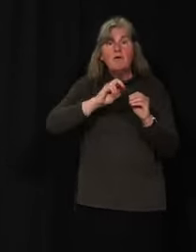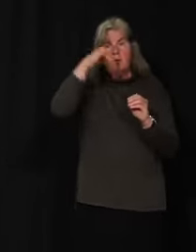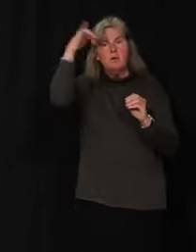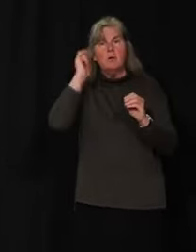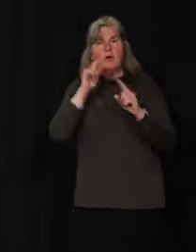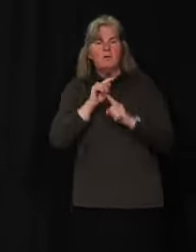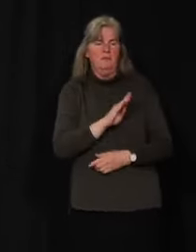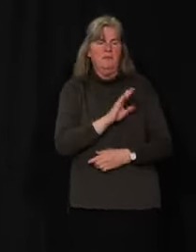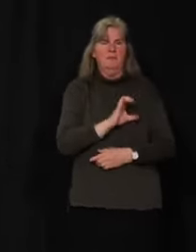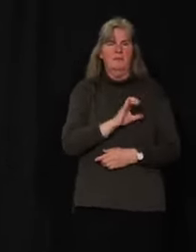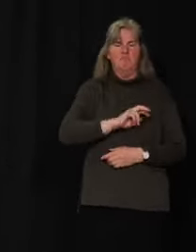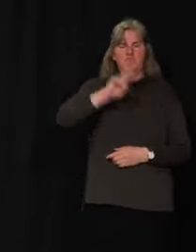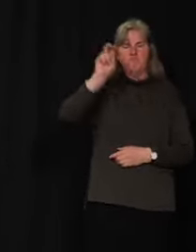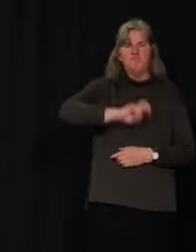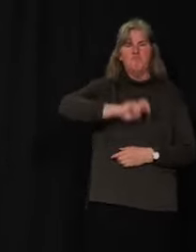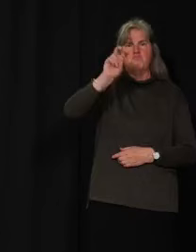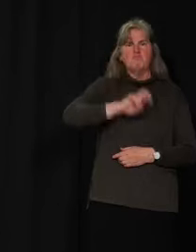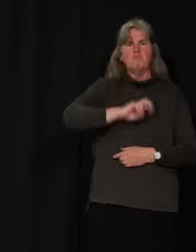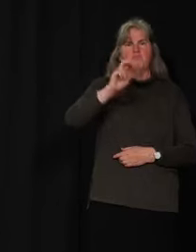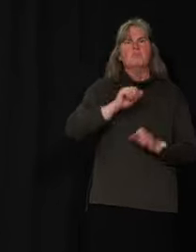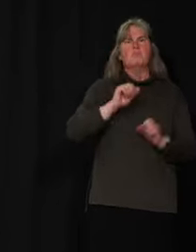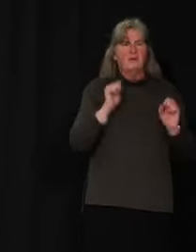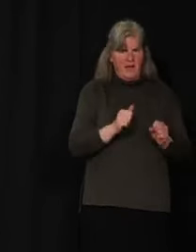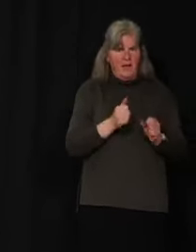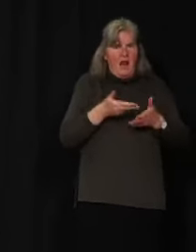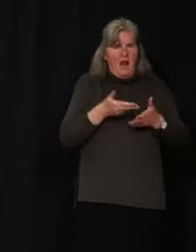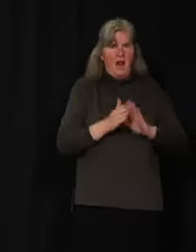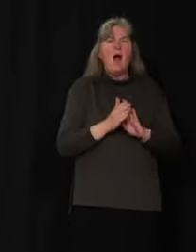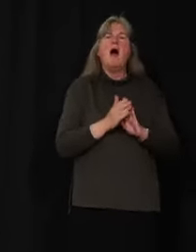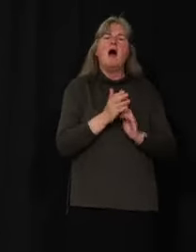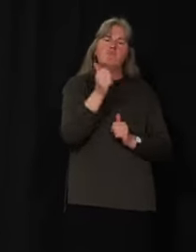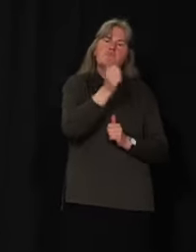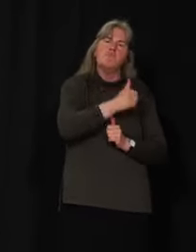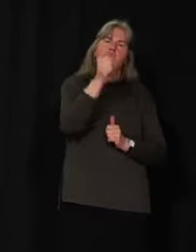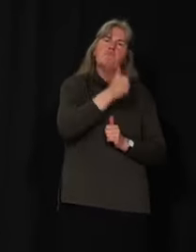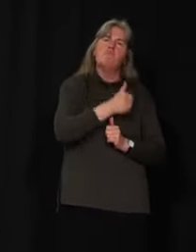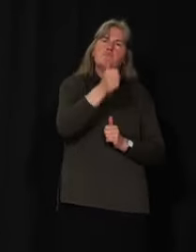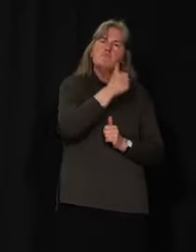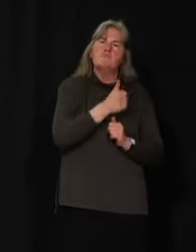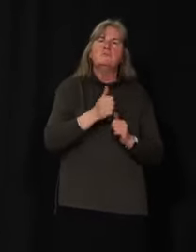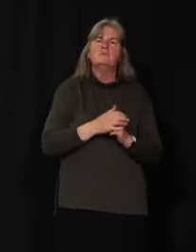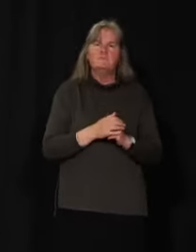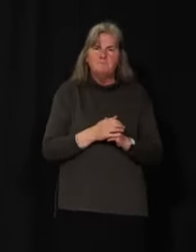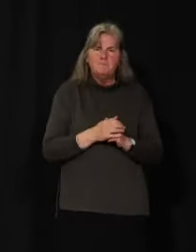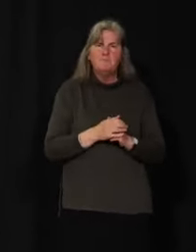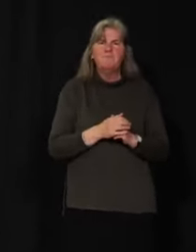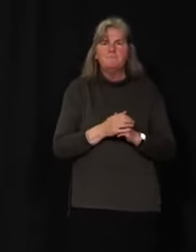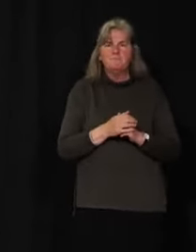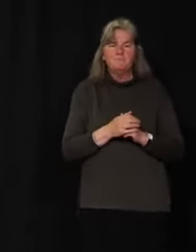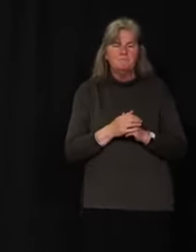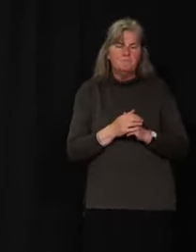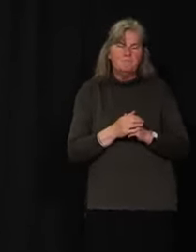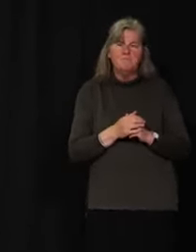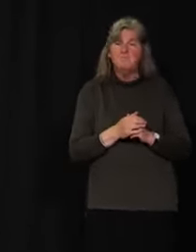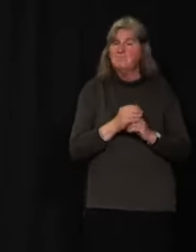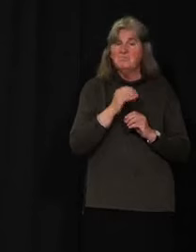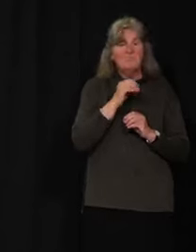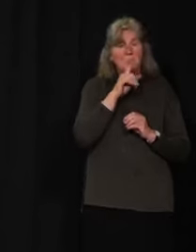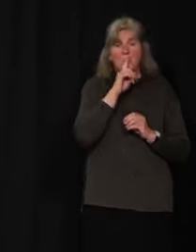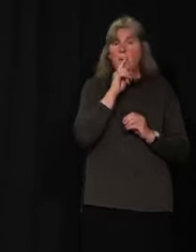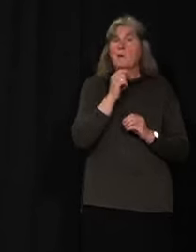Columbia, which would allow for the free movement of UConn and BC residents back and forth with no